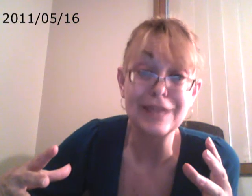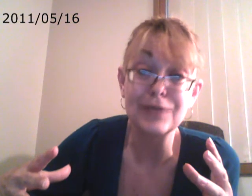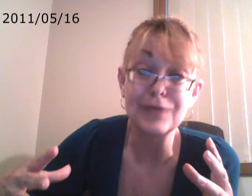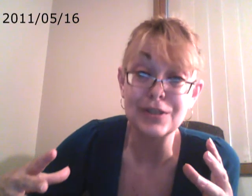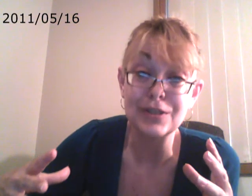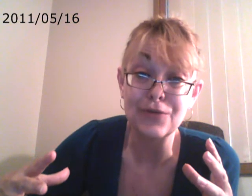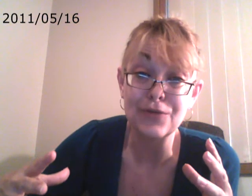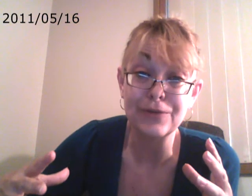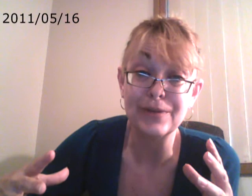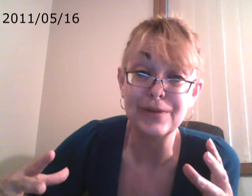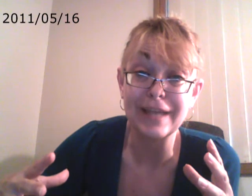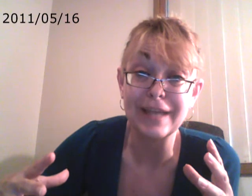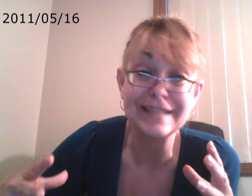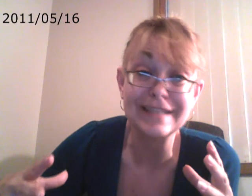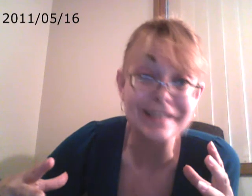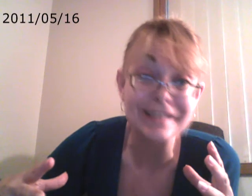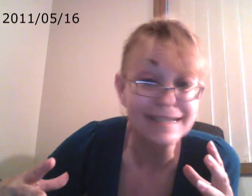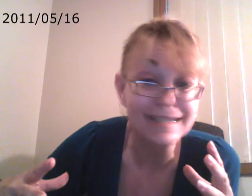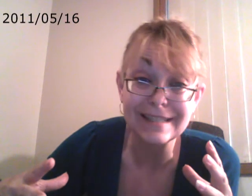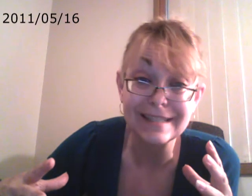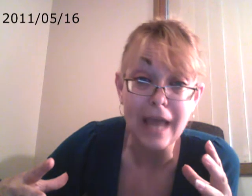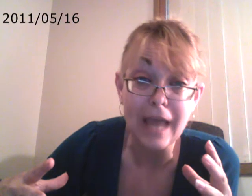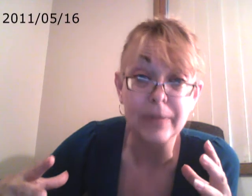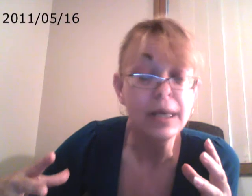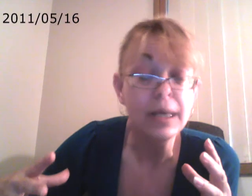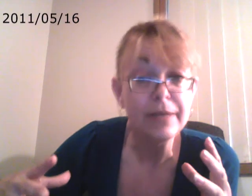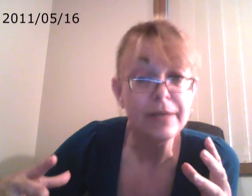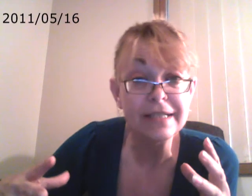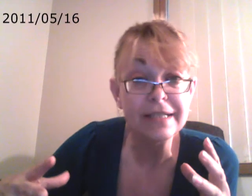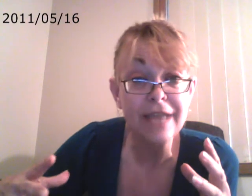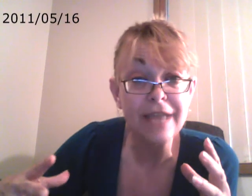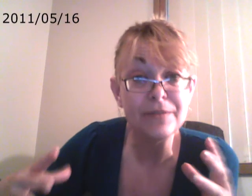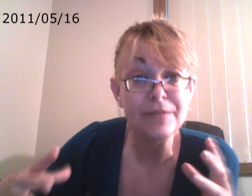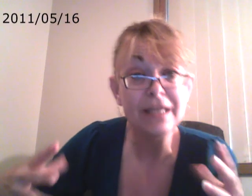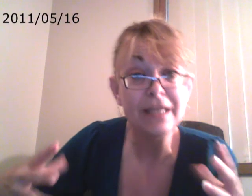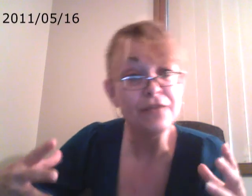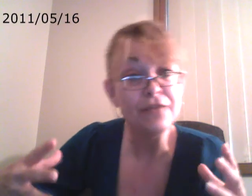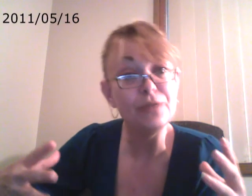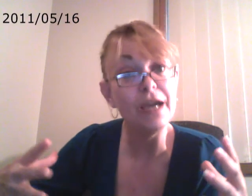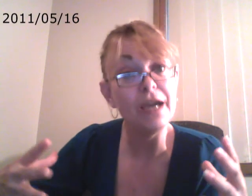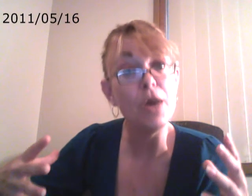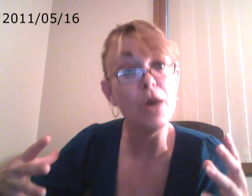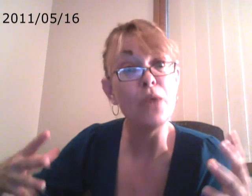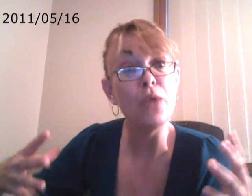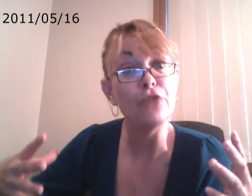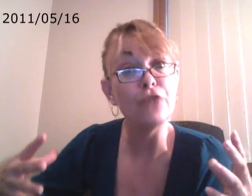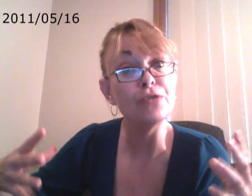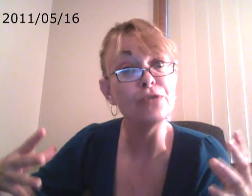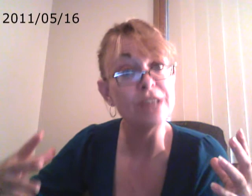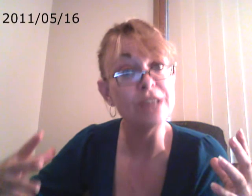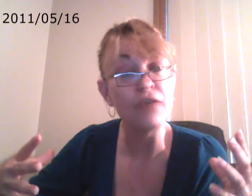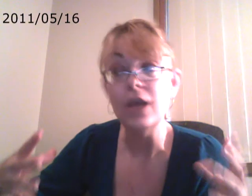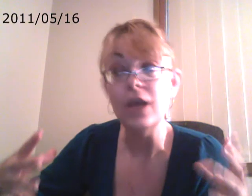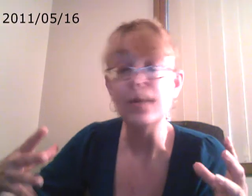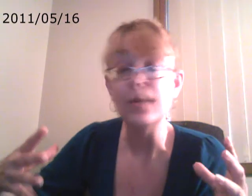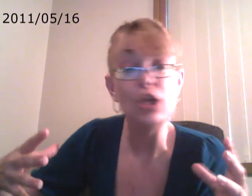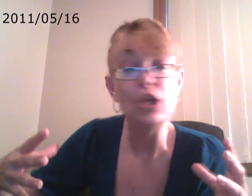is no free will. Like it's destined to happen. But it doesn't have to be if you become aware of yourself. But no